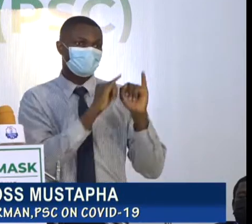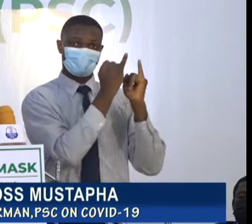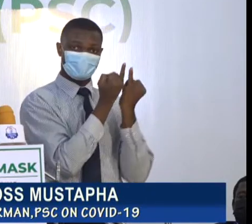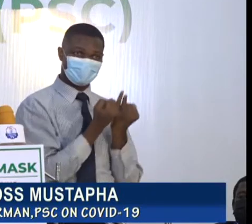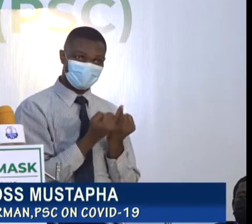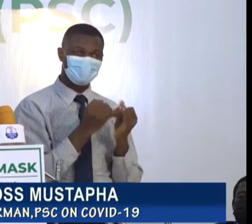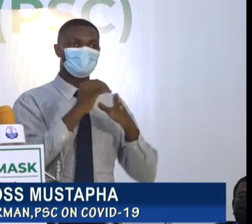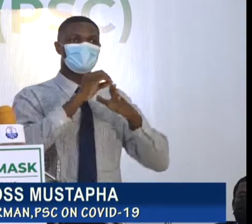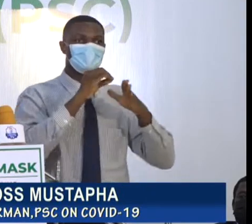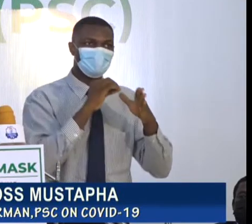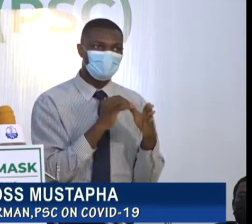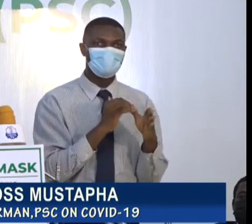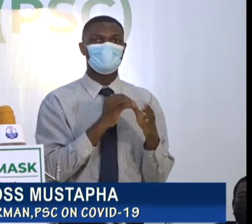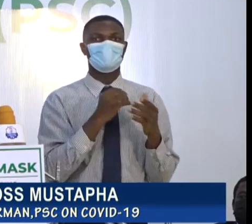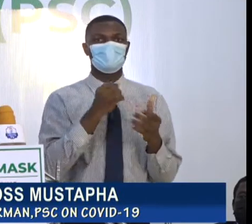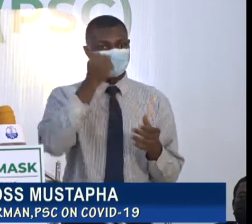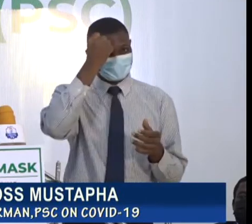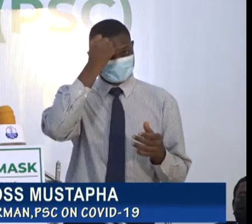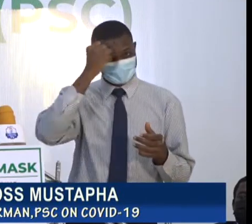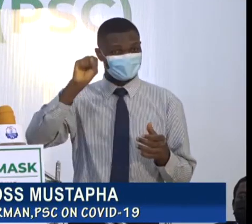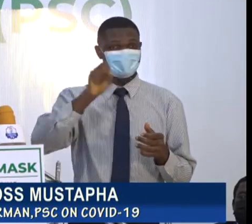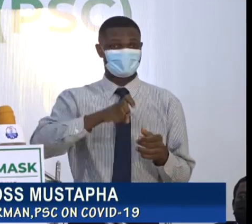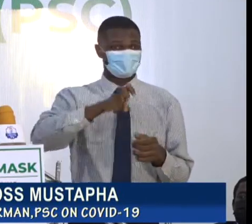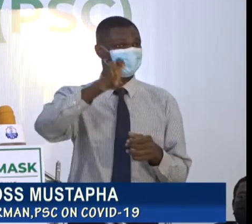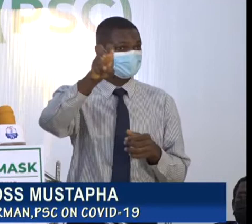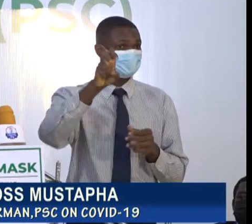Now, at the end of the expiration of the six months,